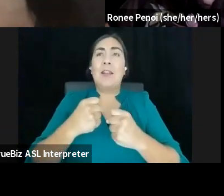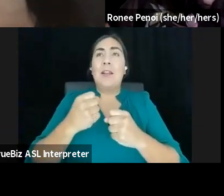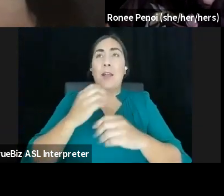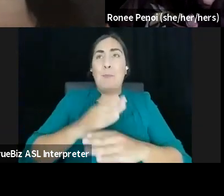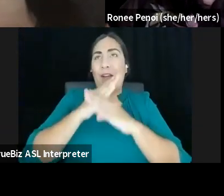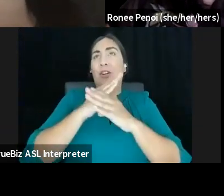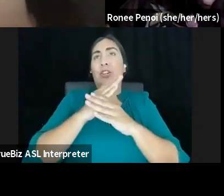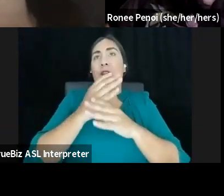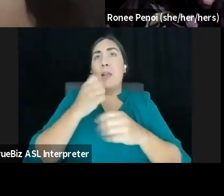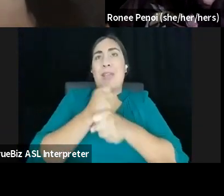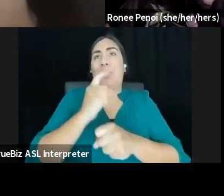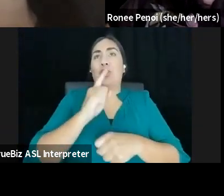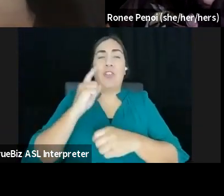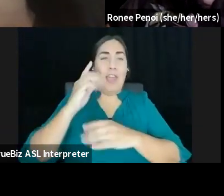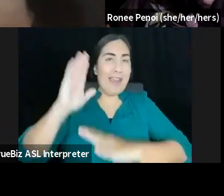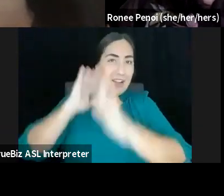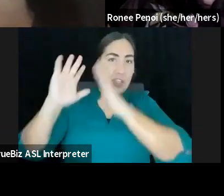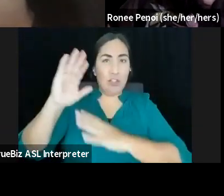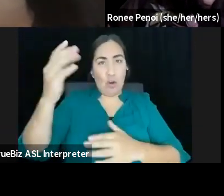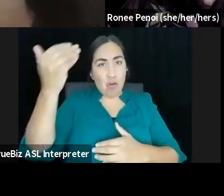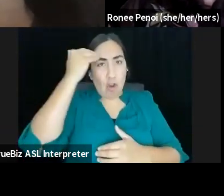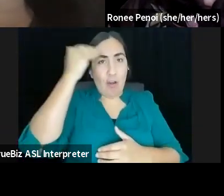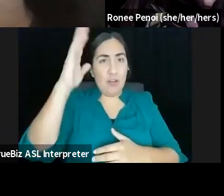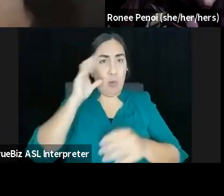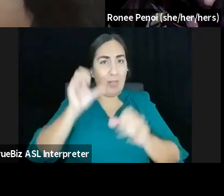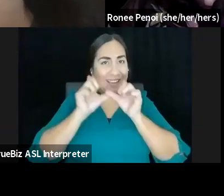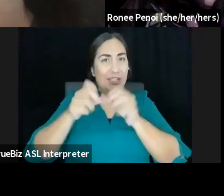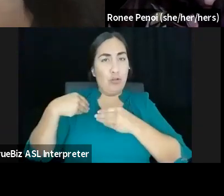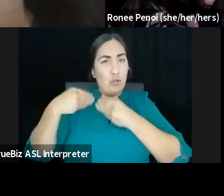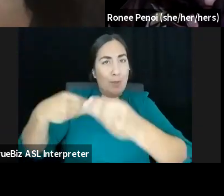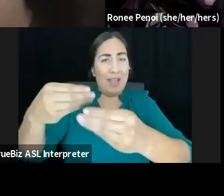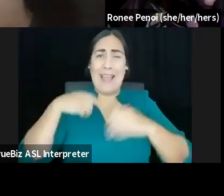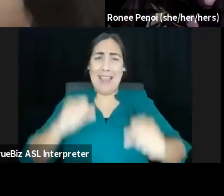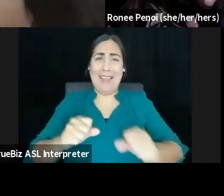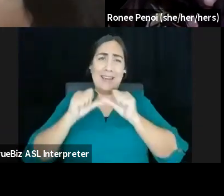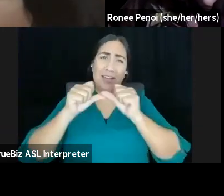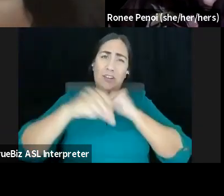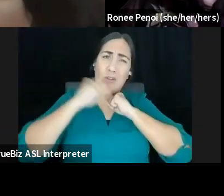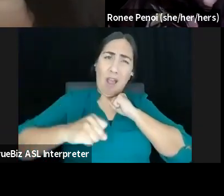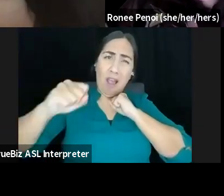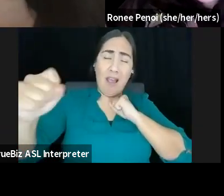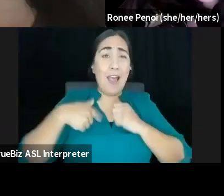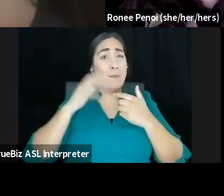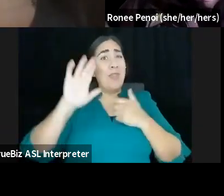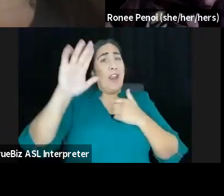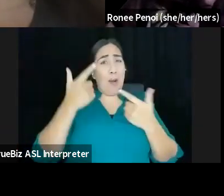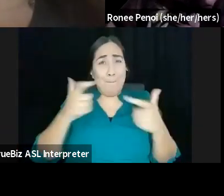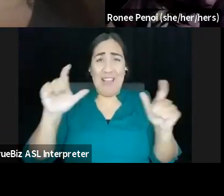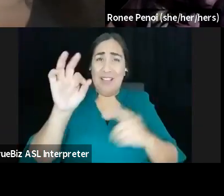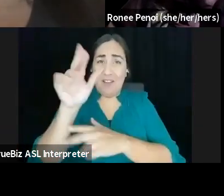continue to be passed from one generation to the next. Like I can go on and on and on. I am their biggest fan. But what I'm going to drop into their